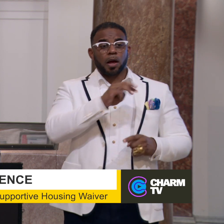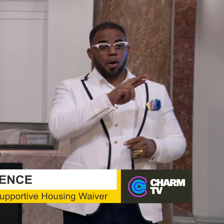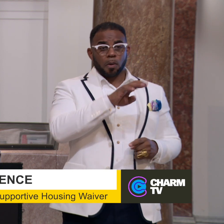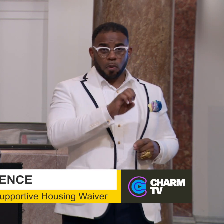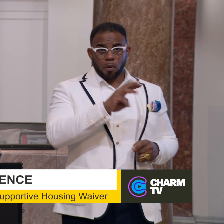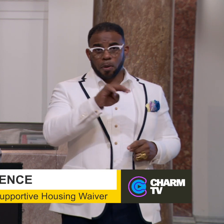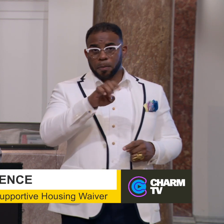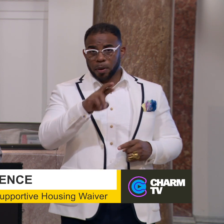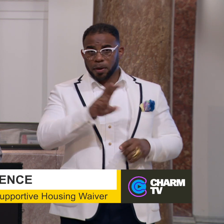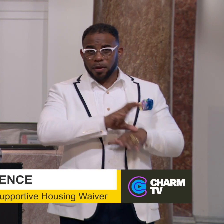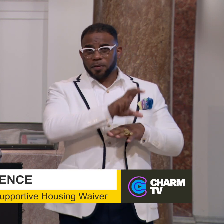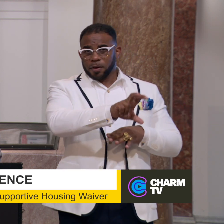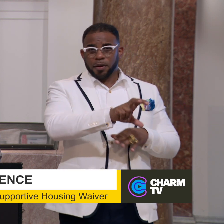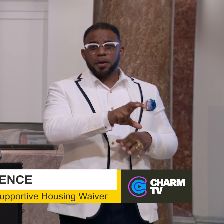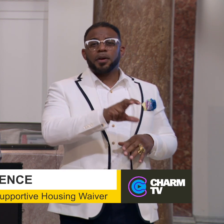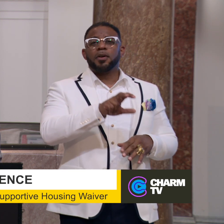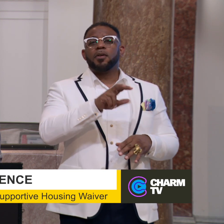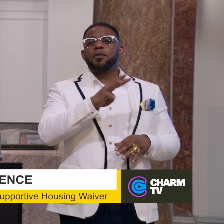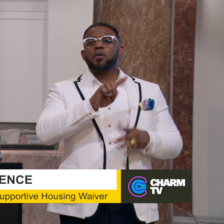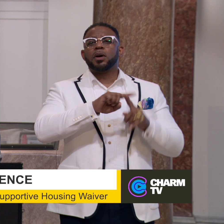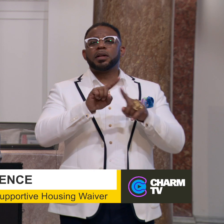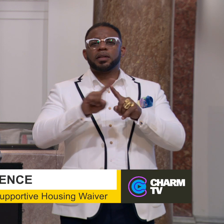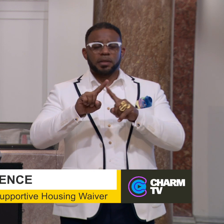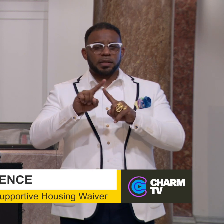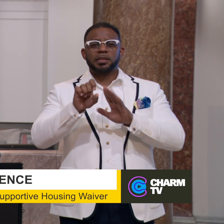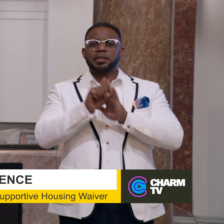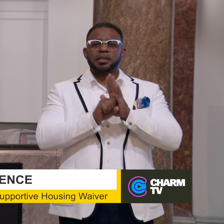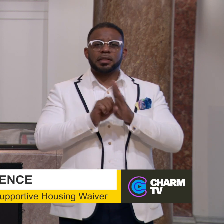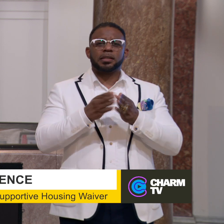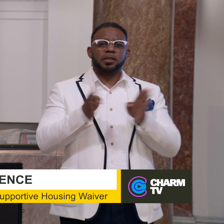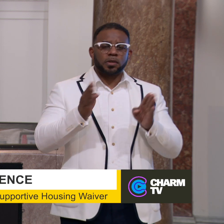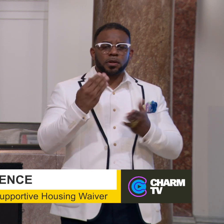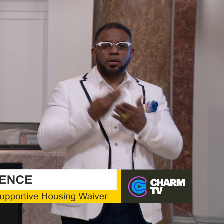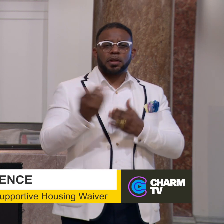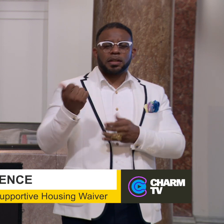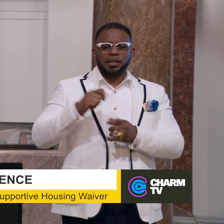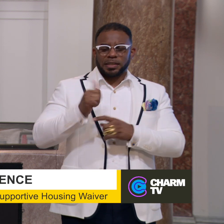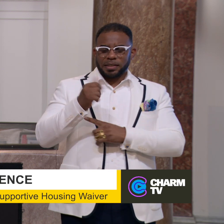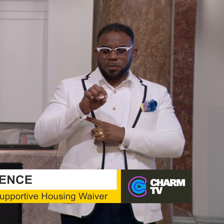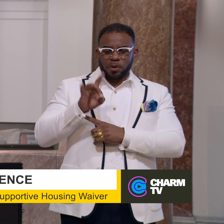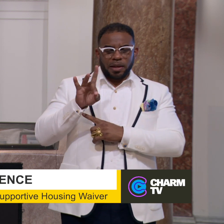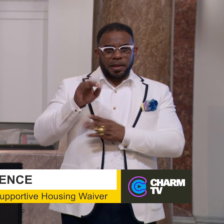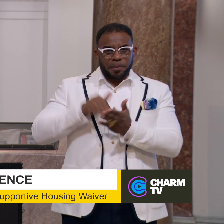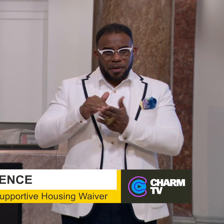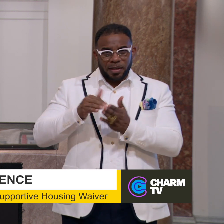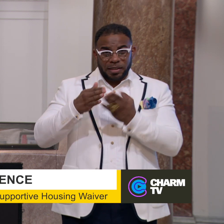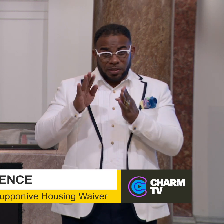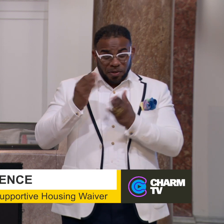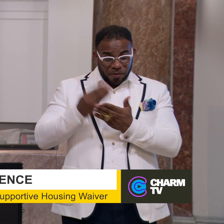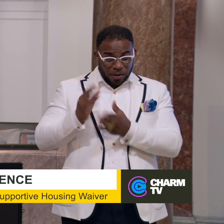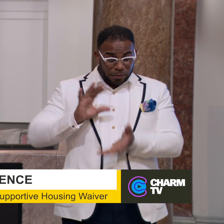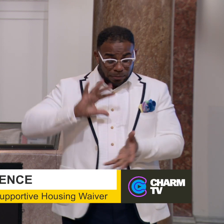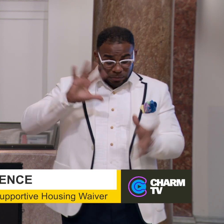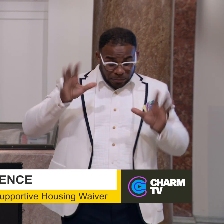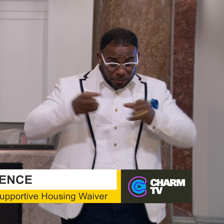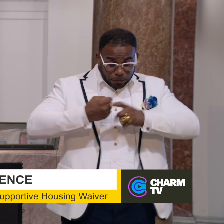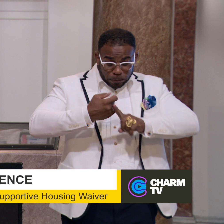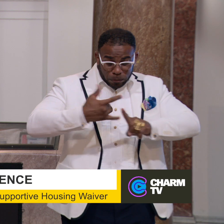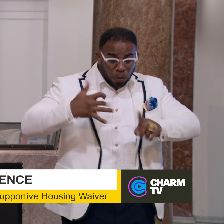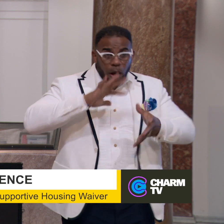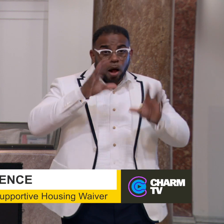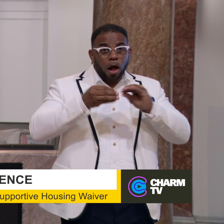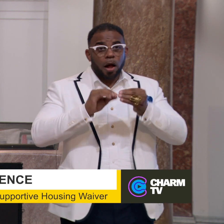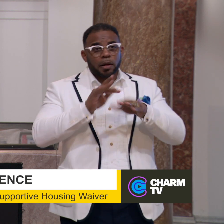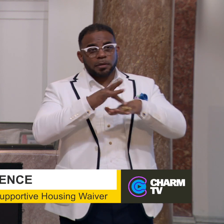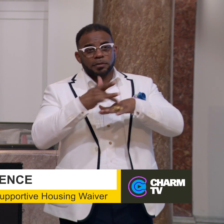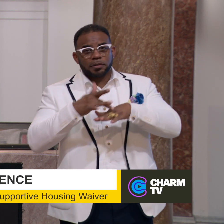.4 state general funds that will bring in 10.8 million general funds overall, we're able to expand the total number of